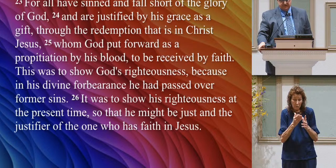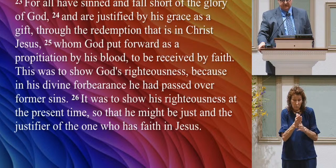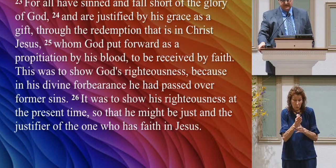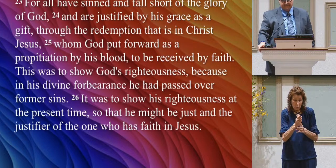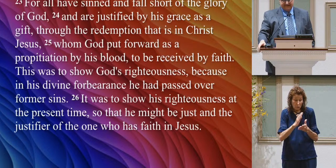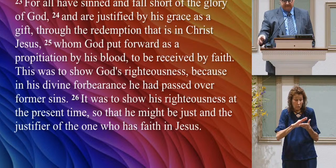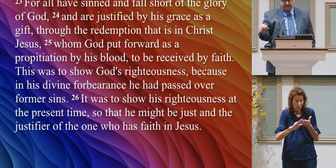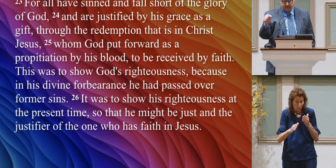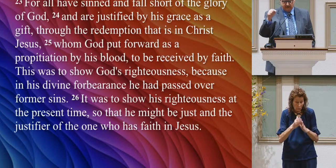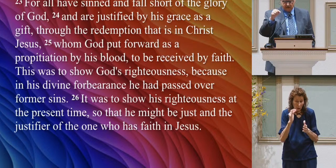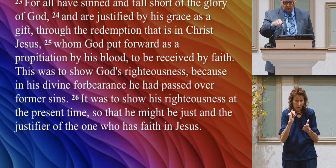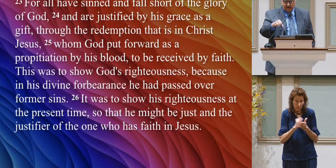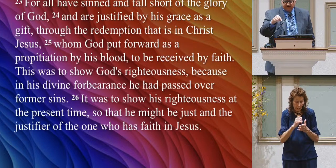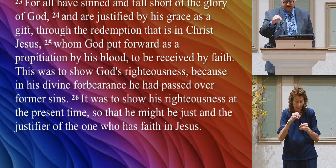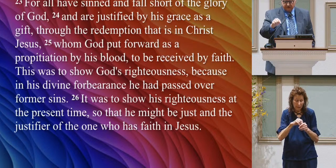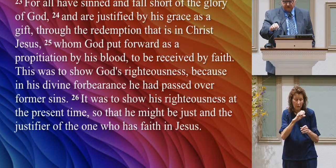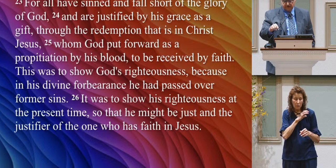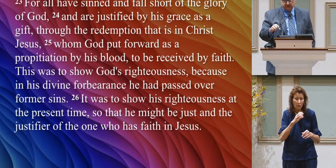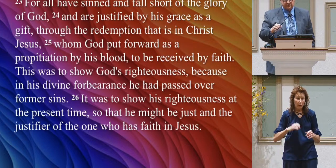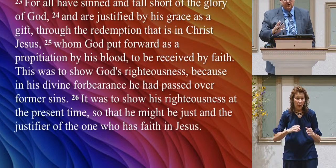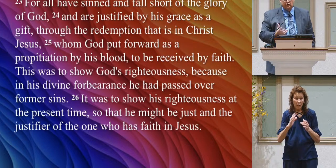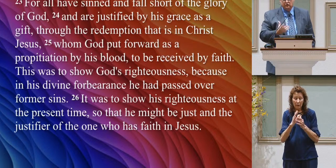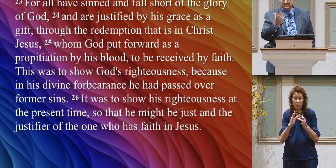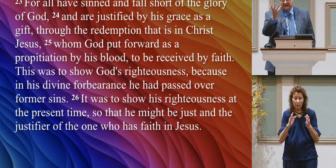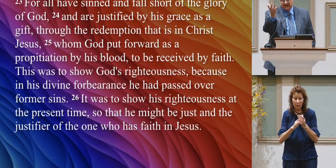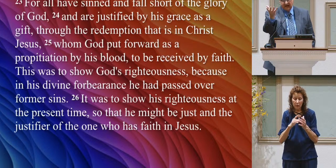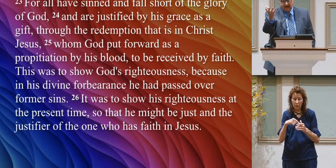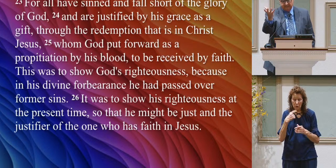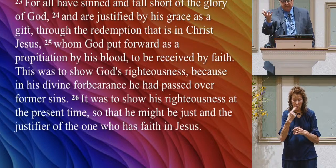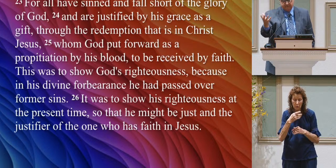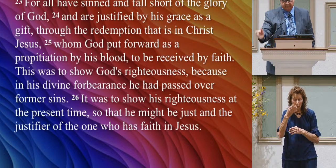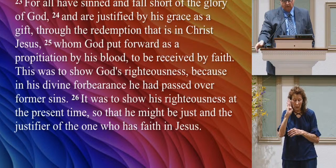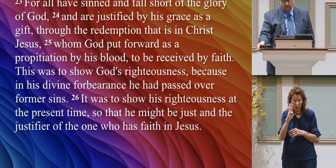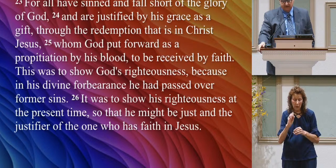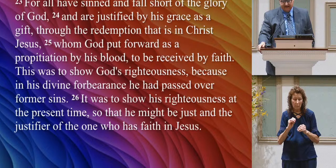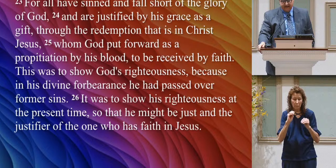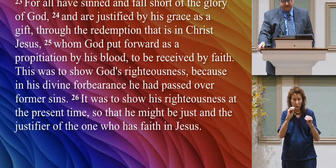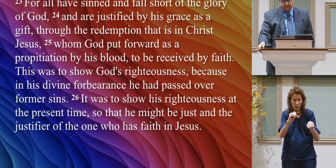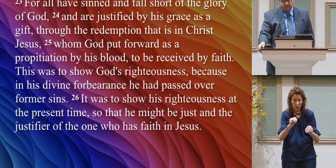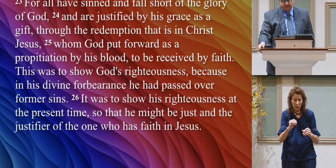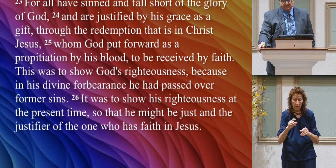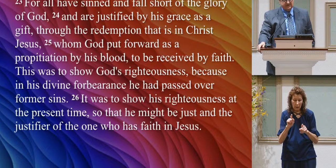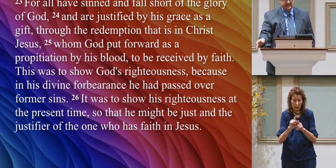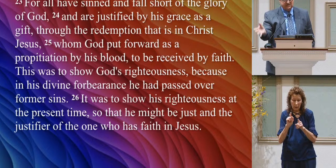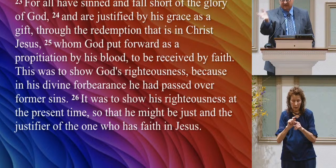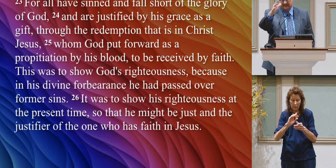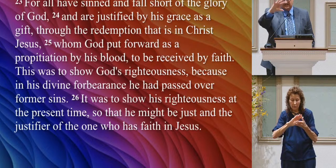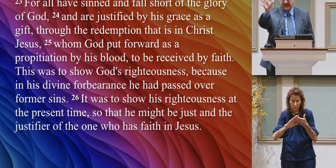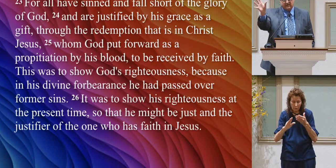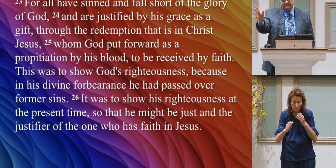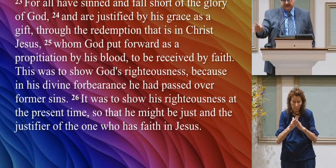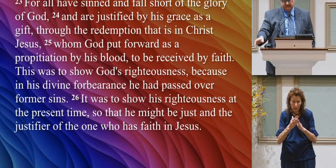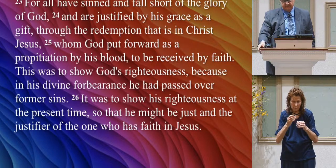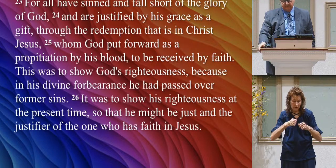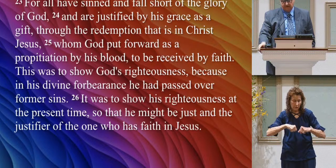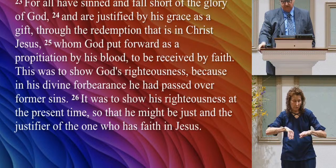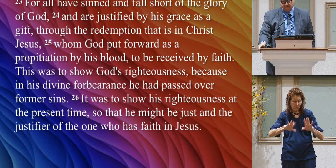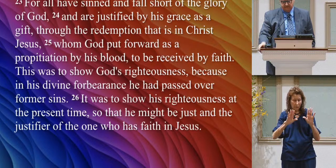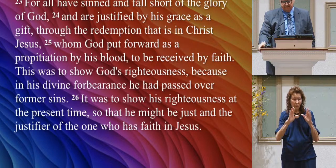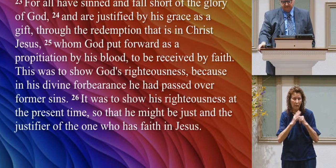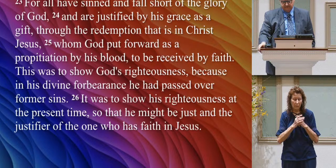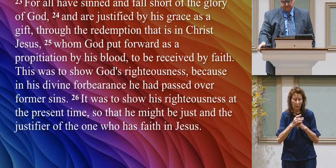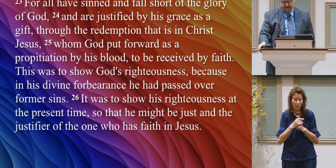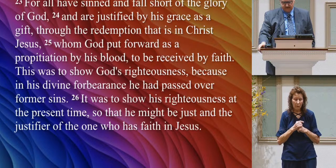redemption that is in Christ Jesus whom God put forward as a propitiation a sacrifice of